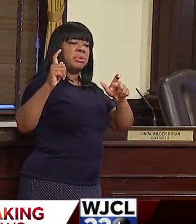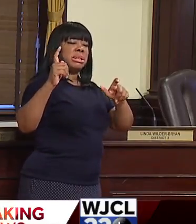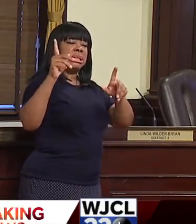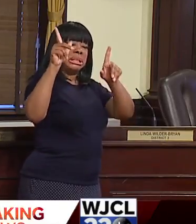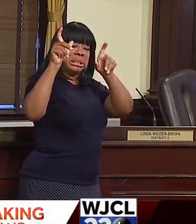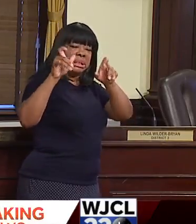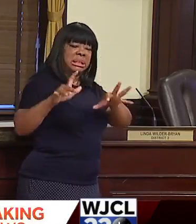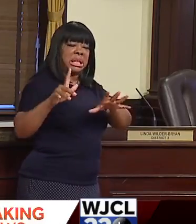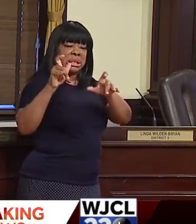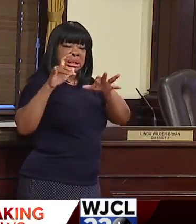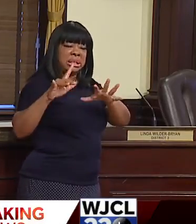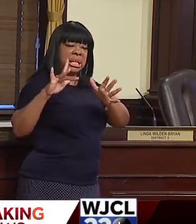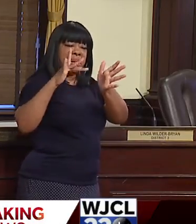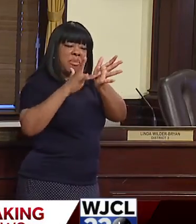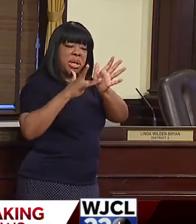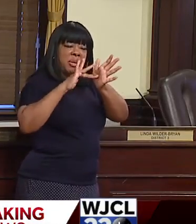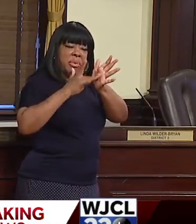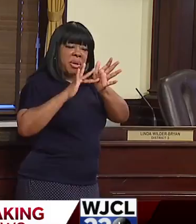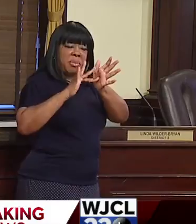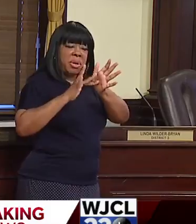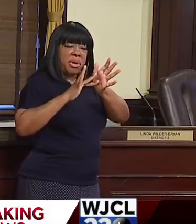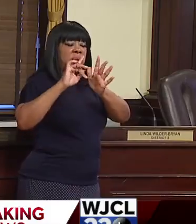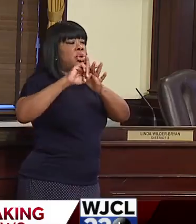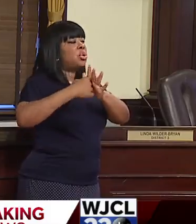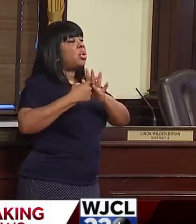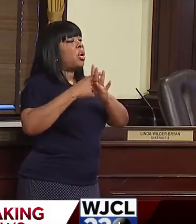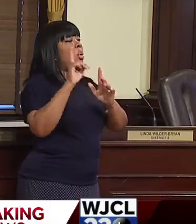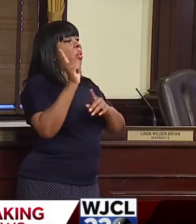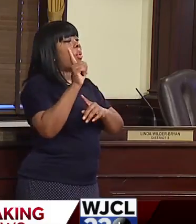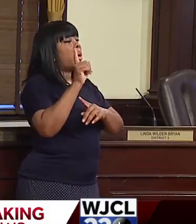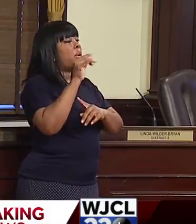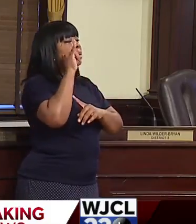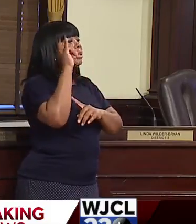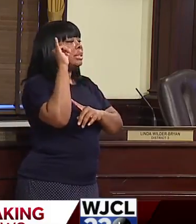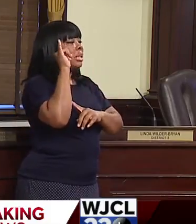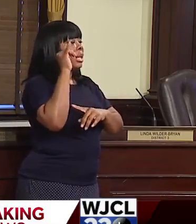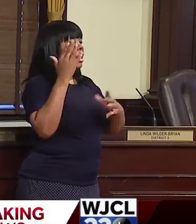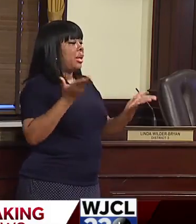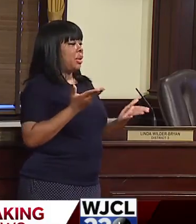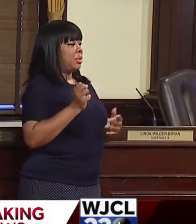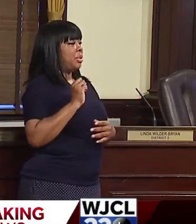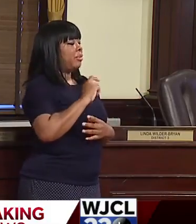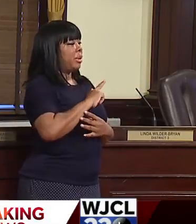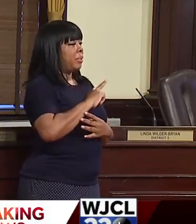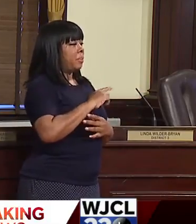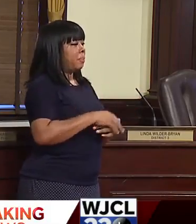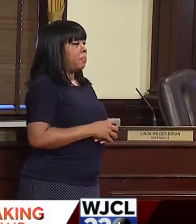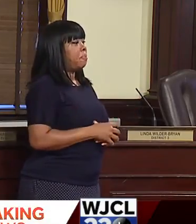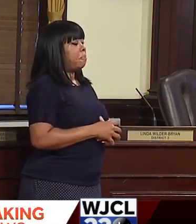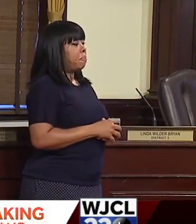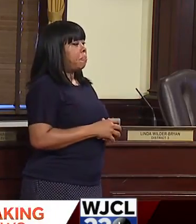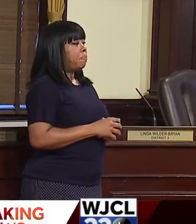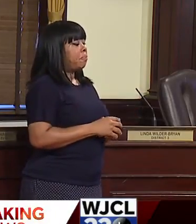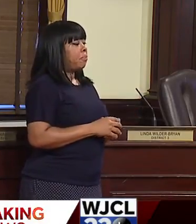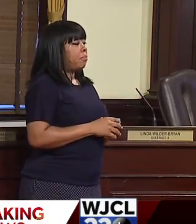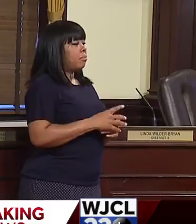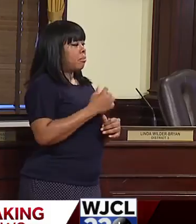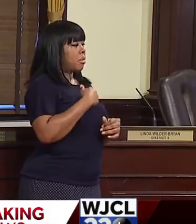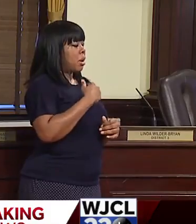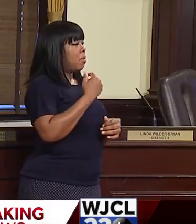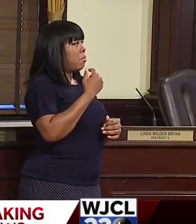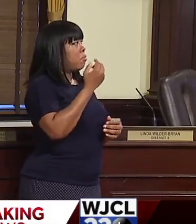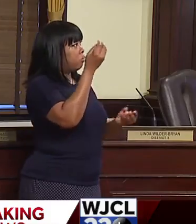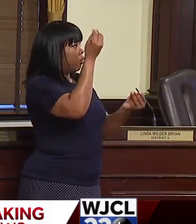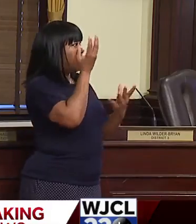study got underway yesterday right here in Savannah. And as I understand it,